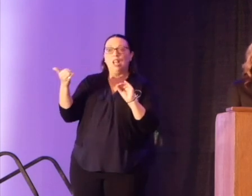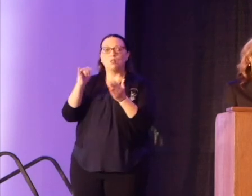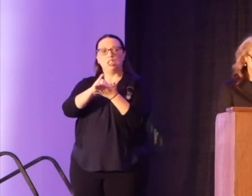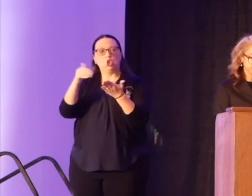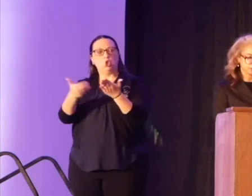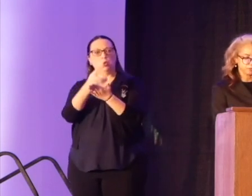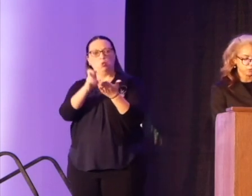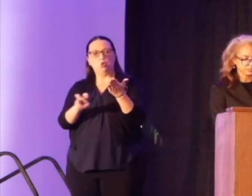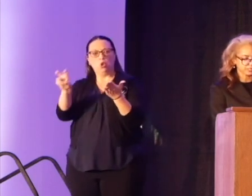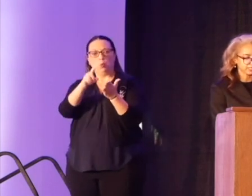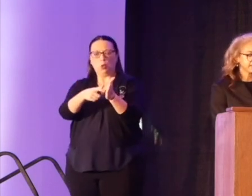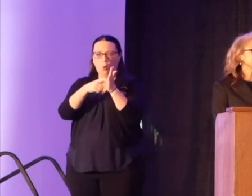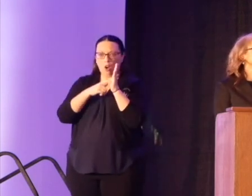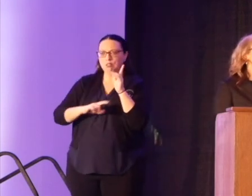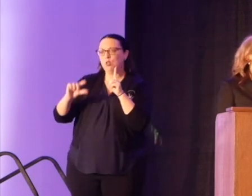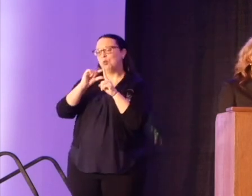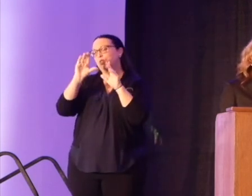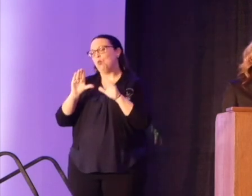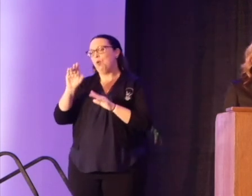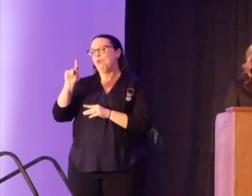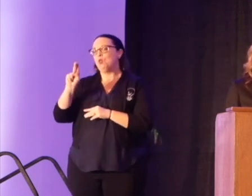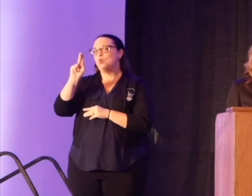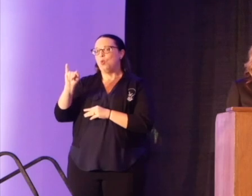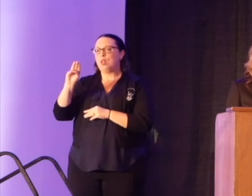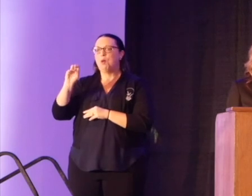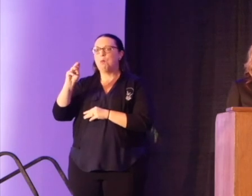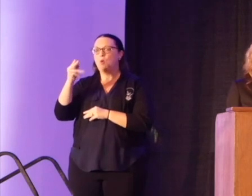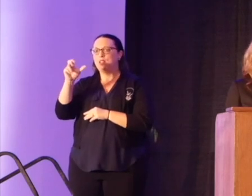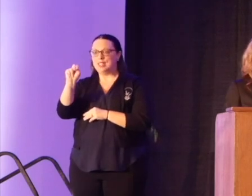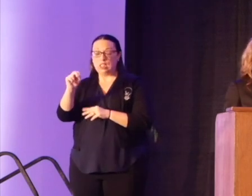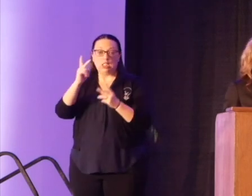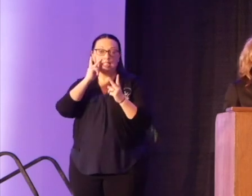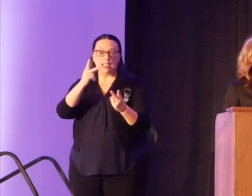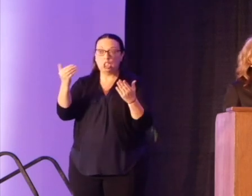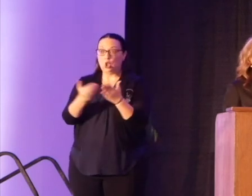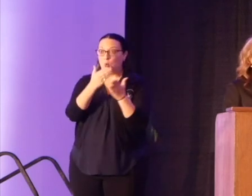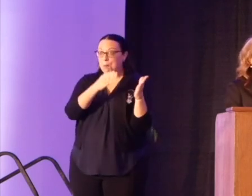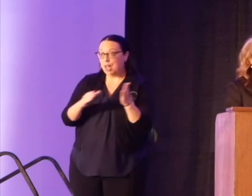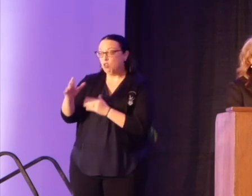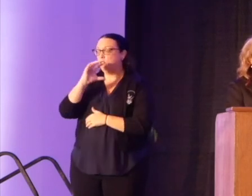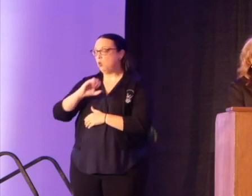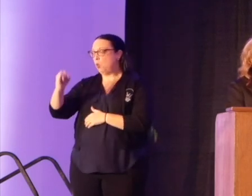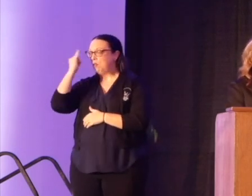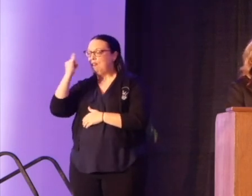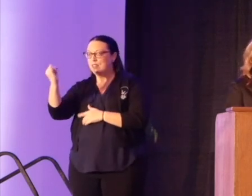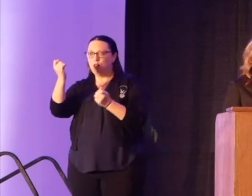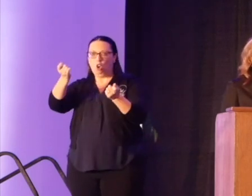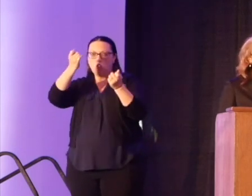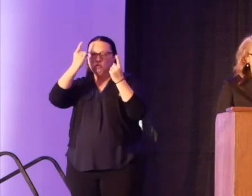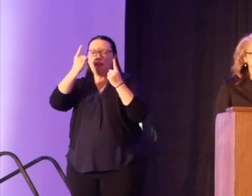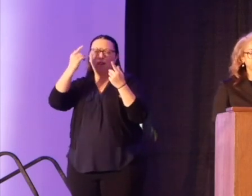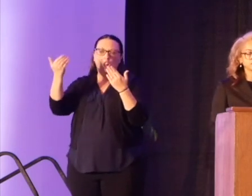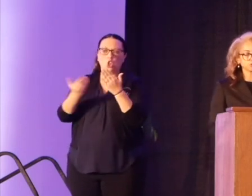words of the great Toni Morrison, seeing in the new pattern of an old idea, the revelation, and the word.